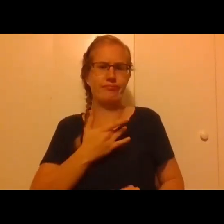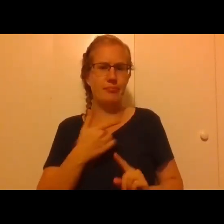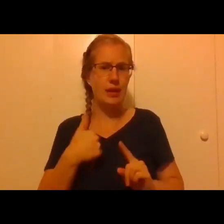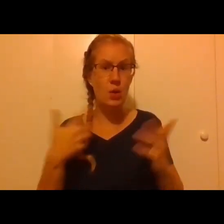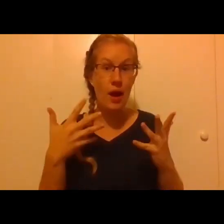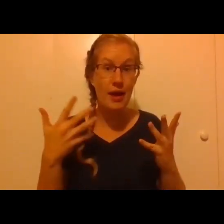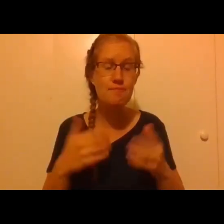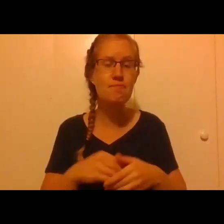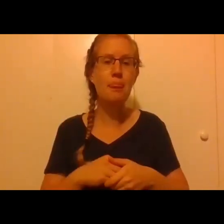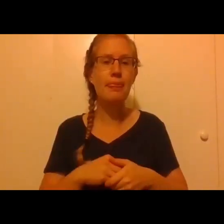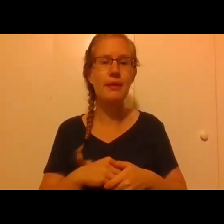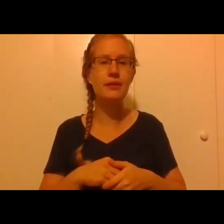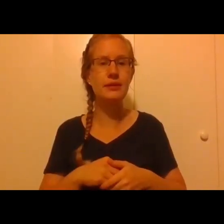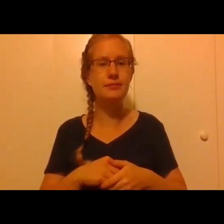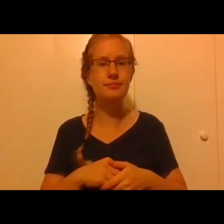the element of